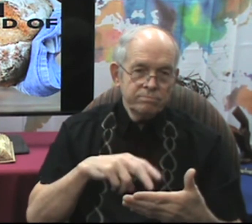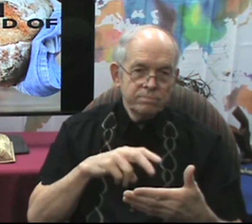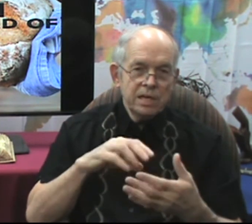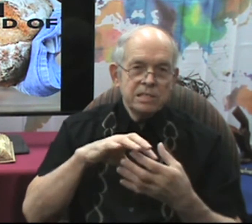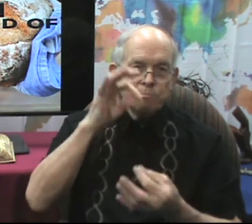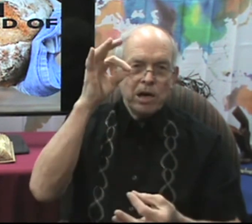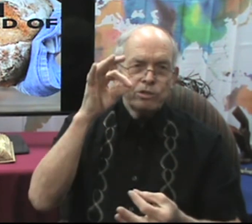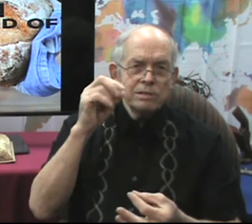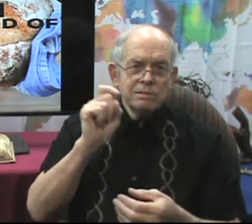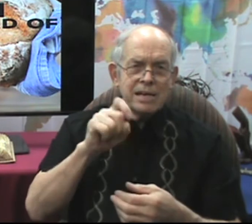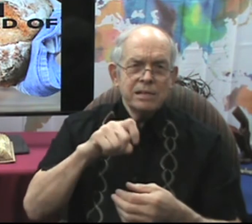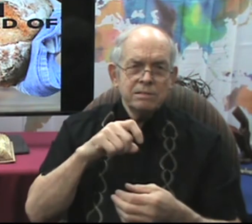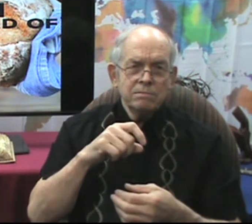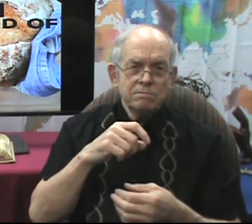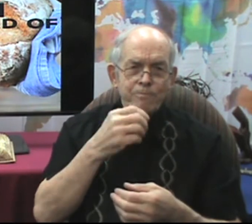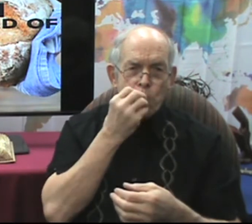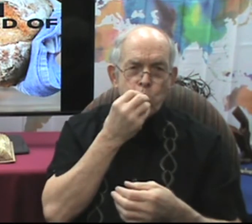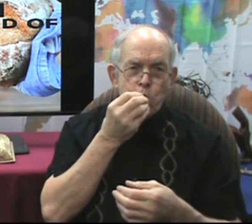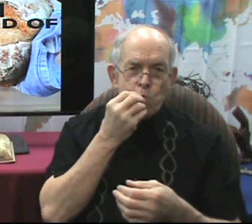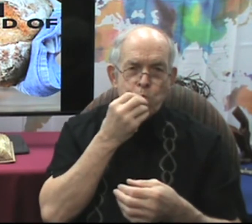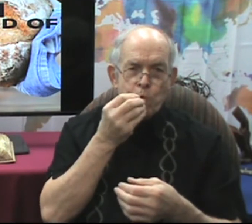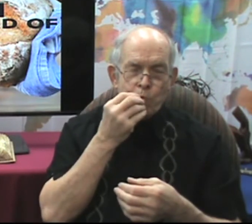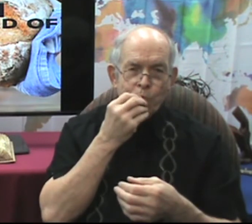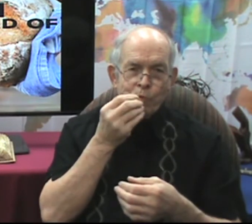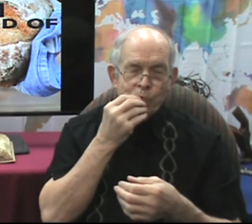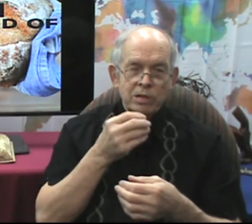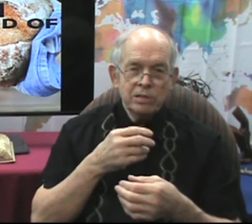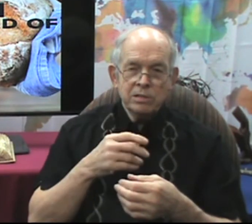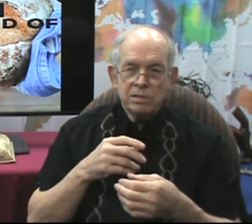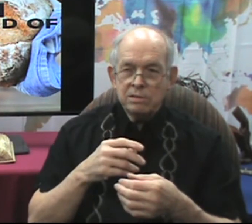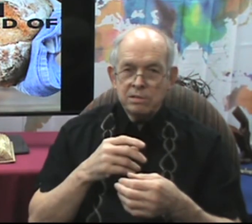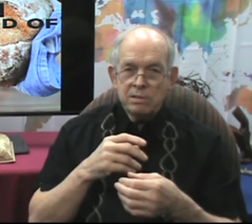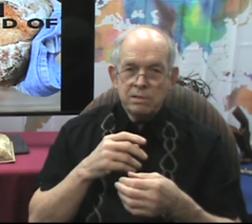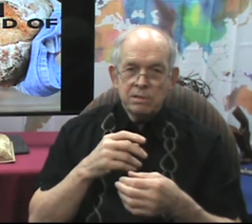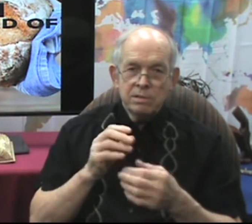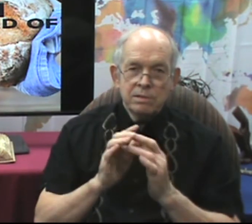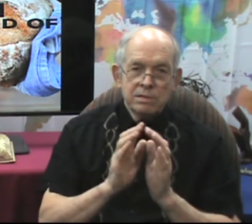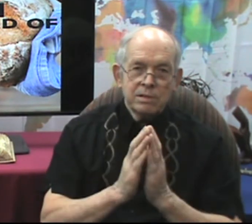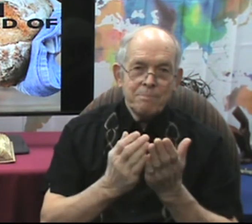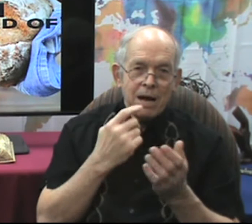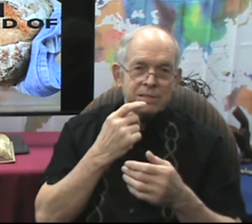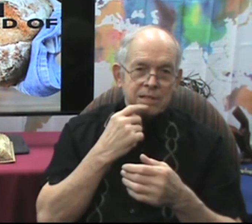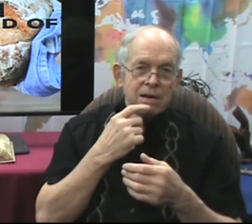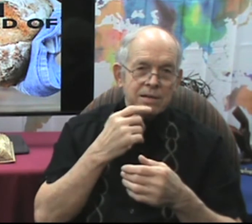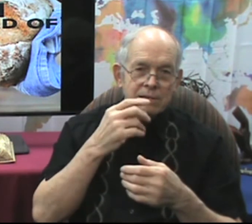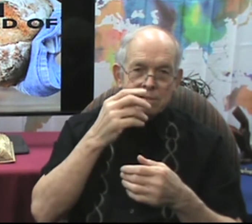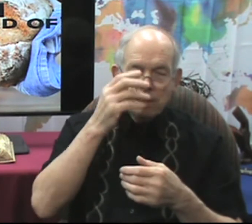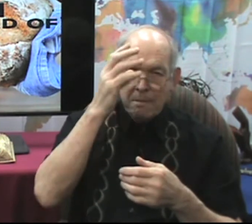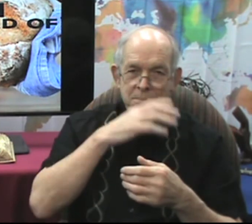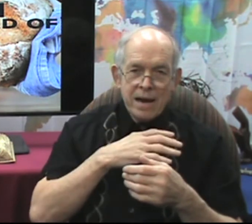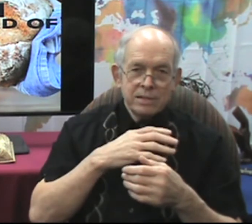Let. It is. The. The Bible. The. It says. The Bible. that men